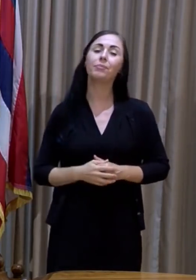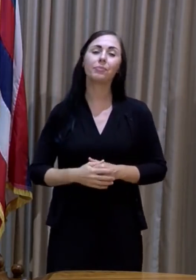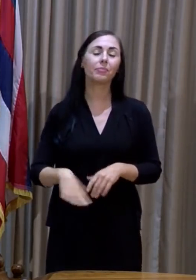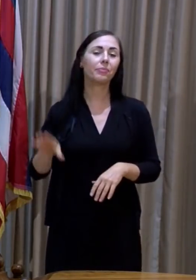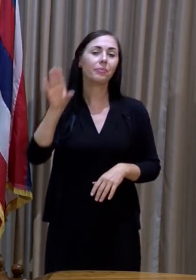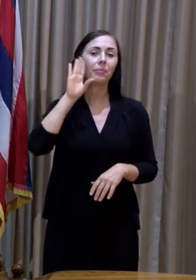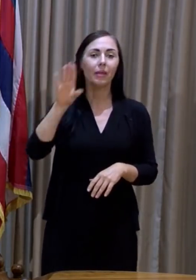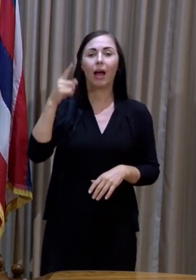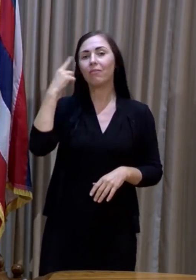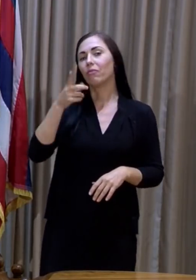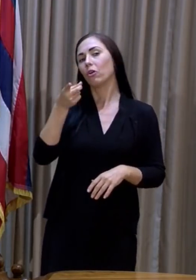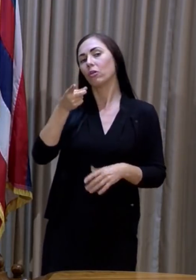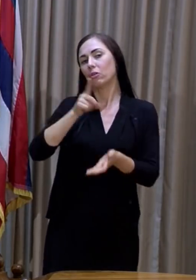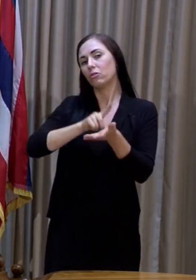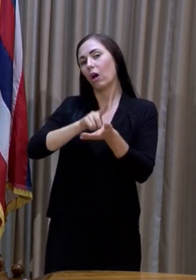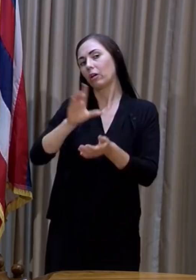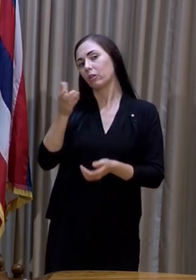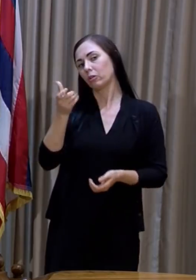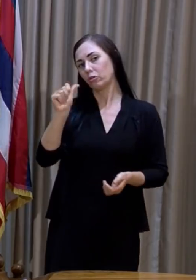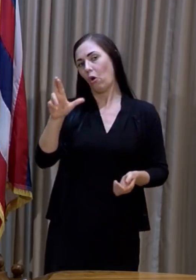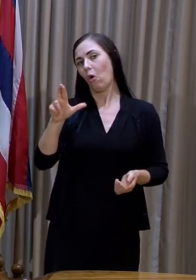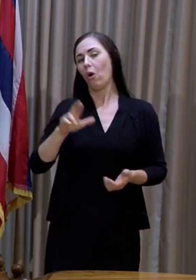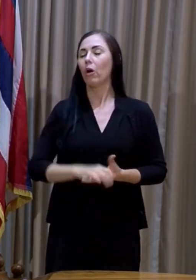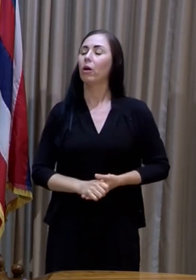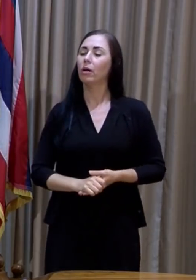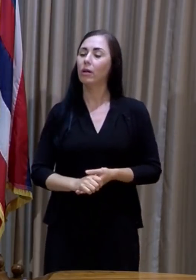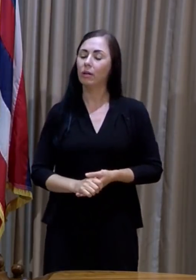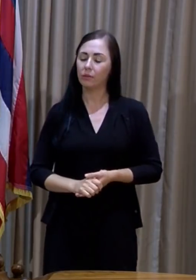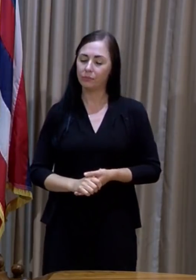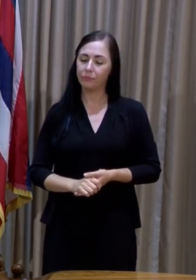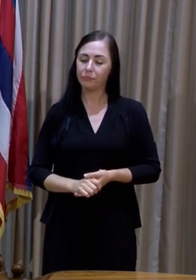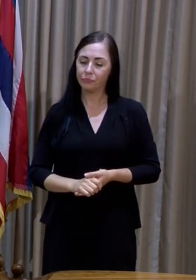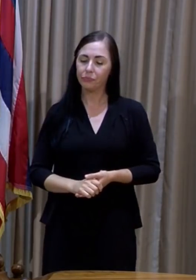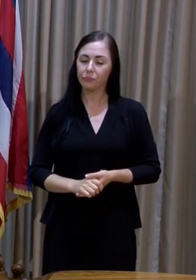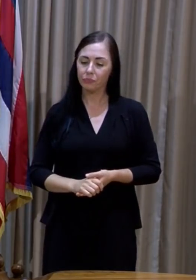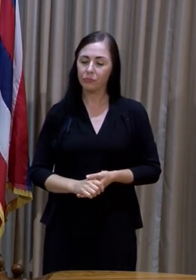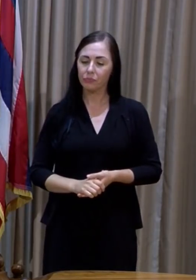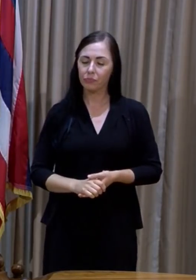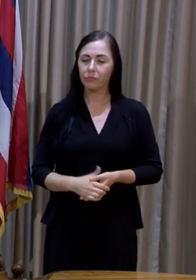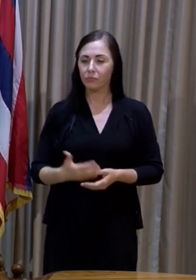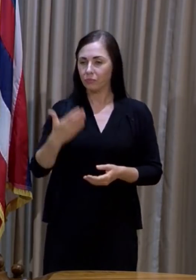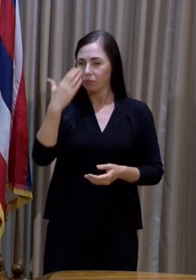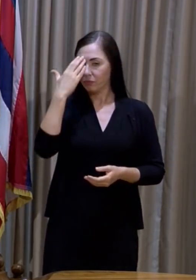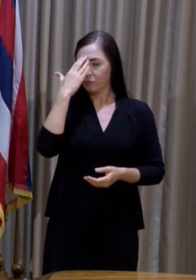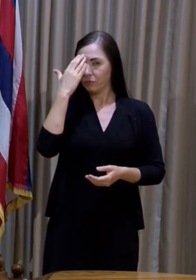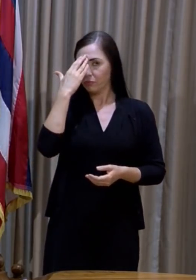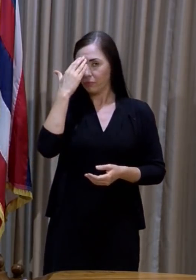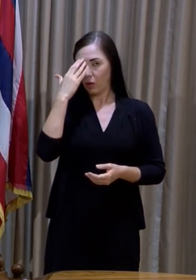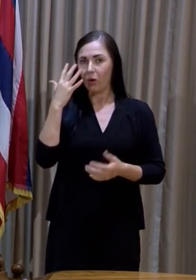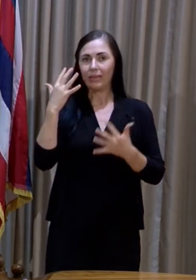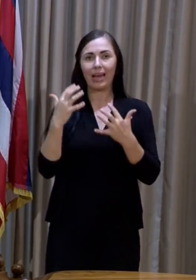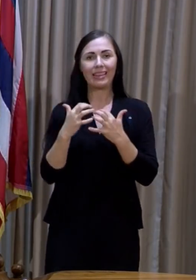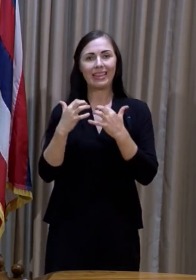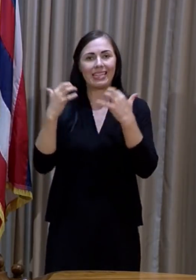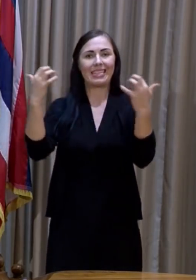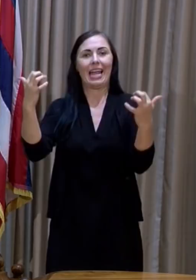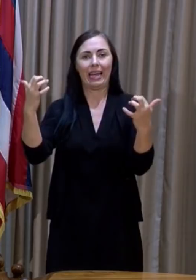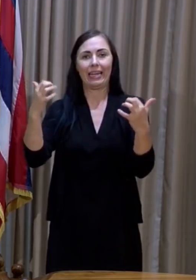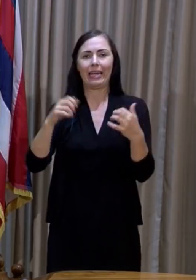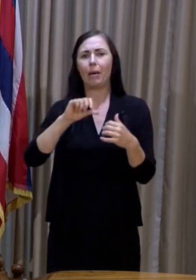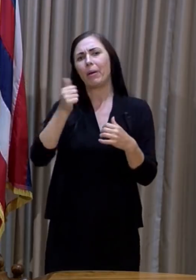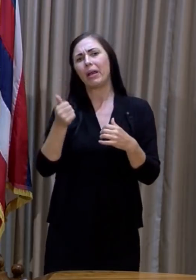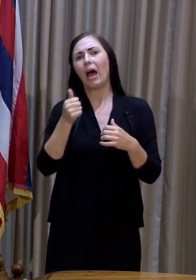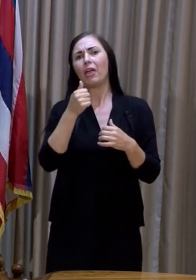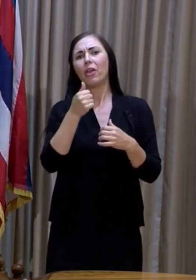Hi, this is for Dr. Char. You know, we've become aware that the testing that's being offered at the stadium, and I think at a number of the